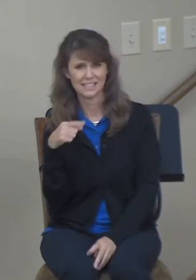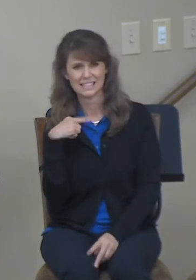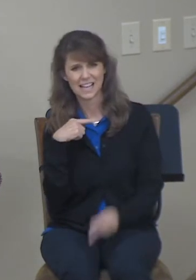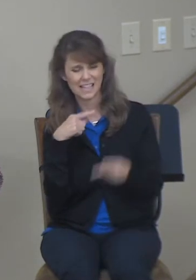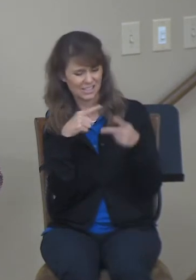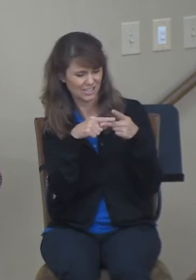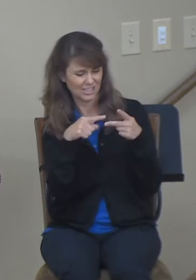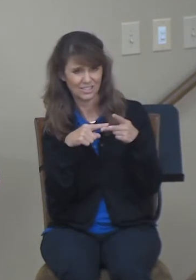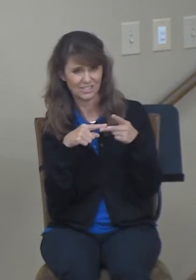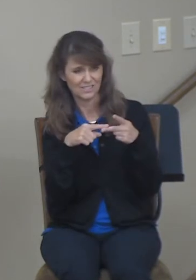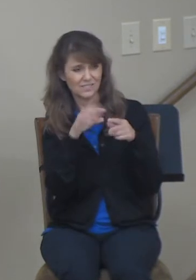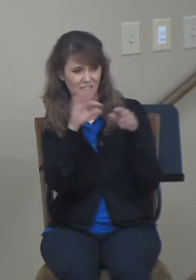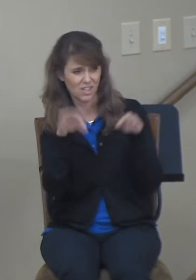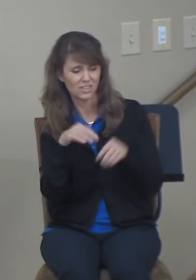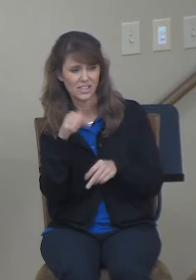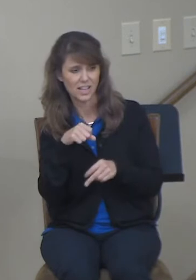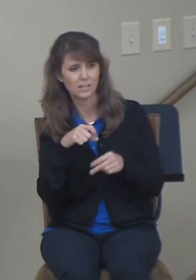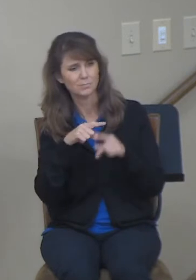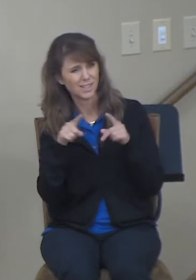going to get a benefit from it.